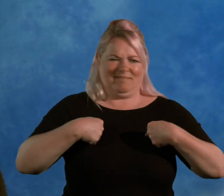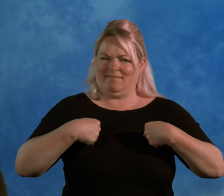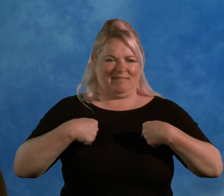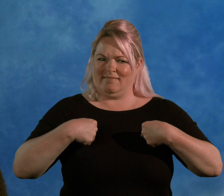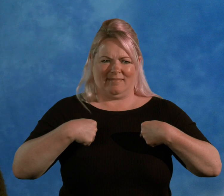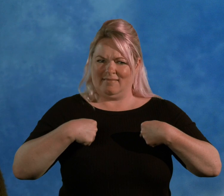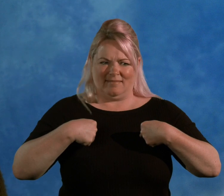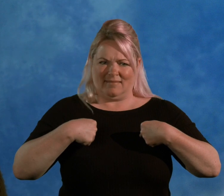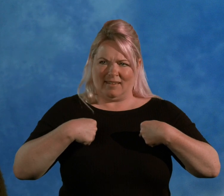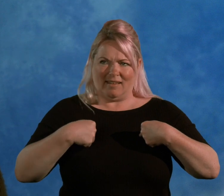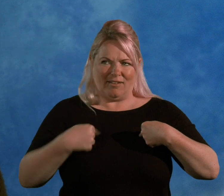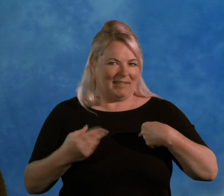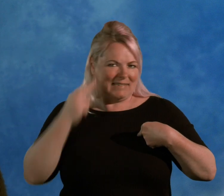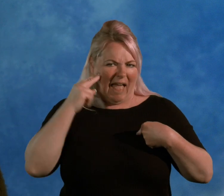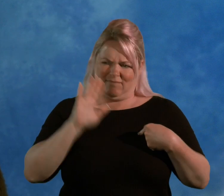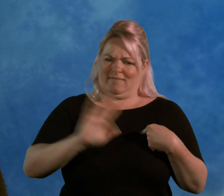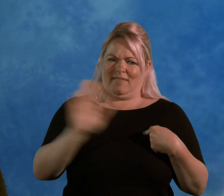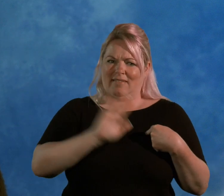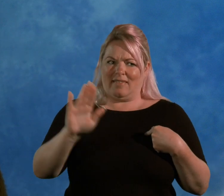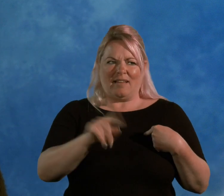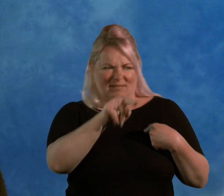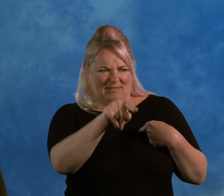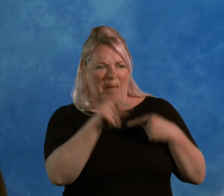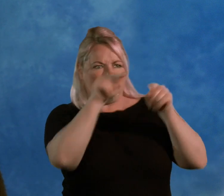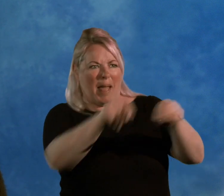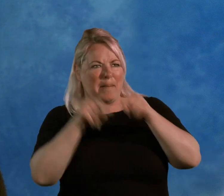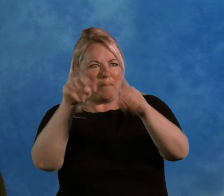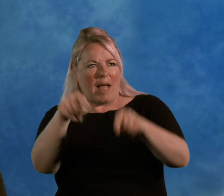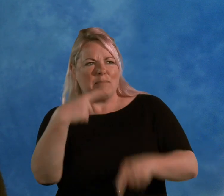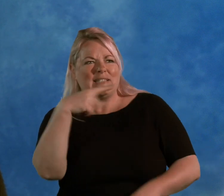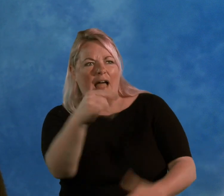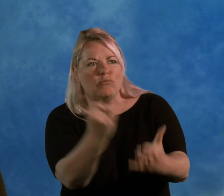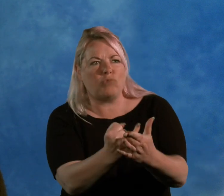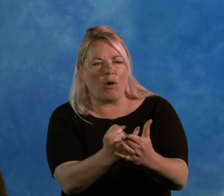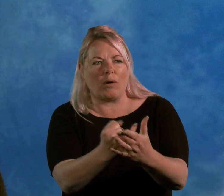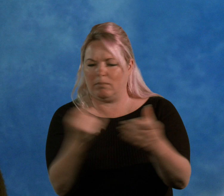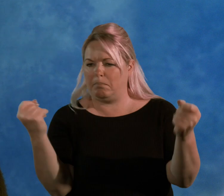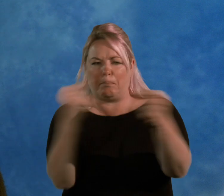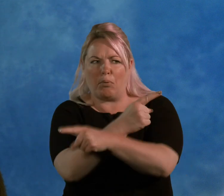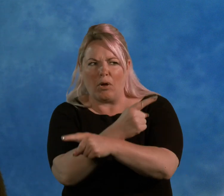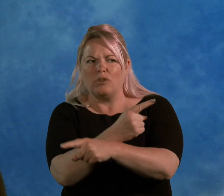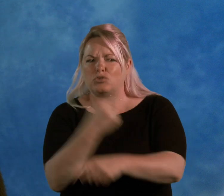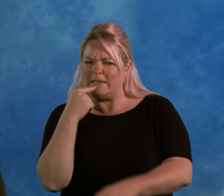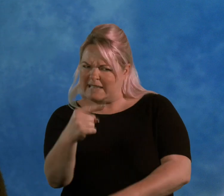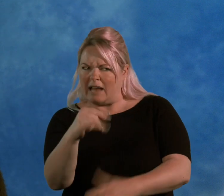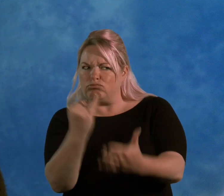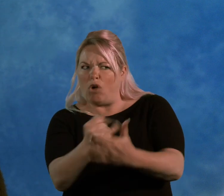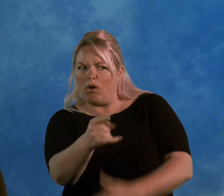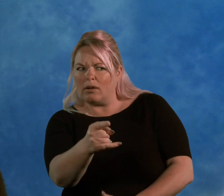me that couldn't hear. Either they didn't say it clearly or I misheard, but they'd said it wrong. By